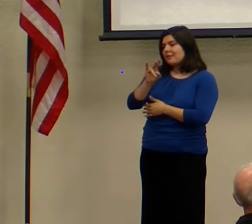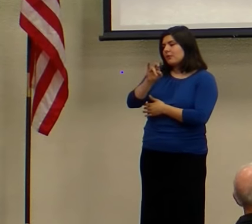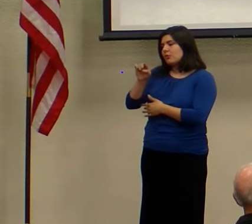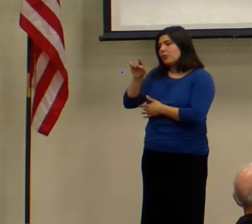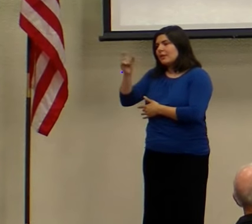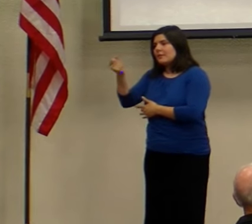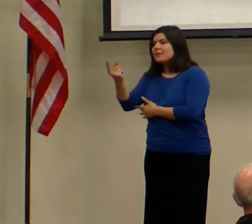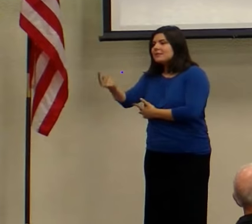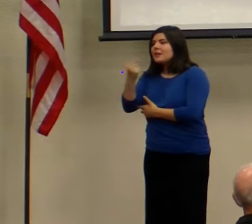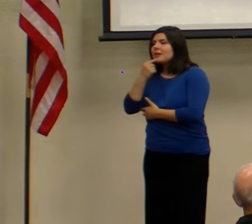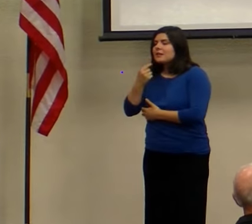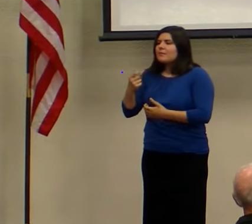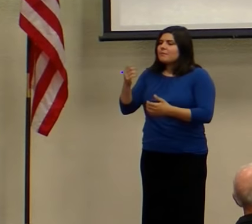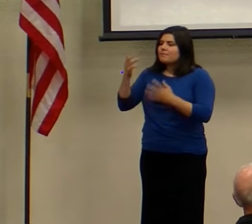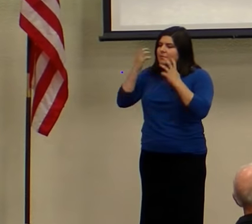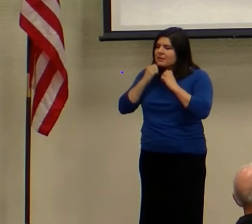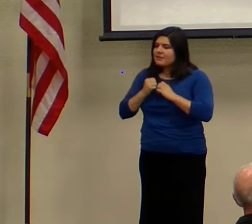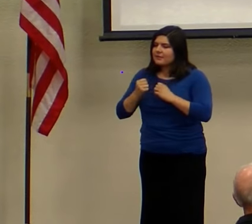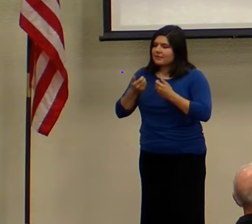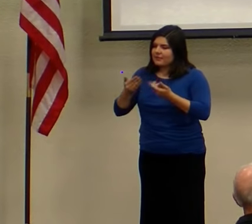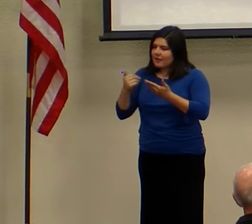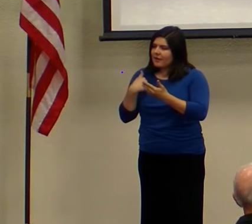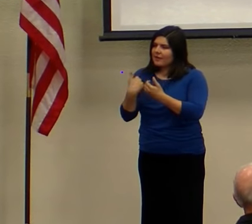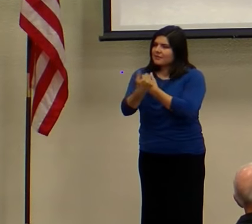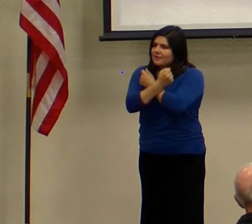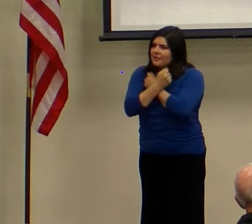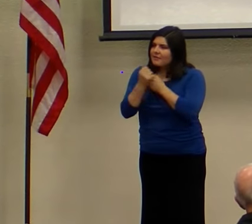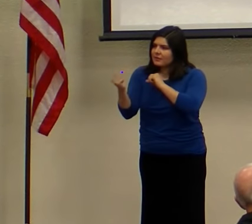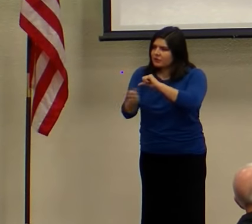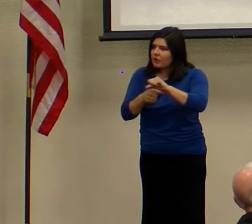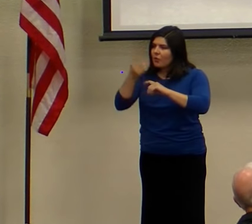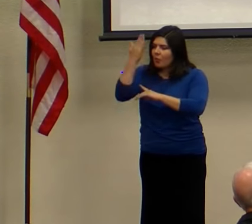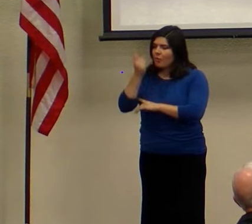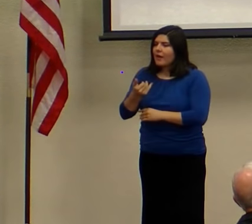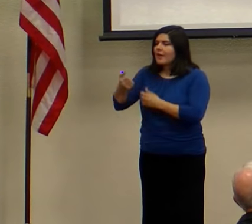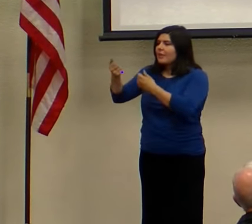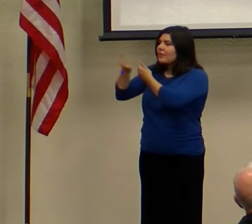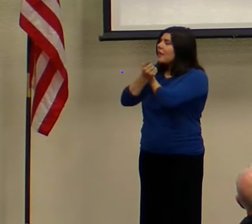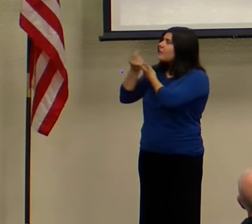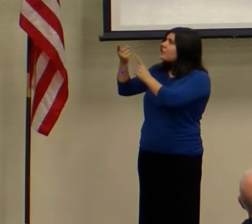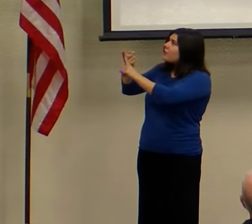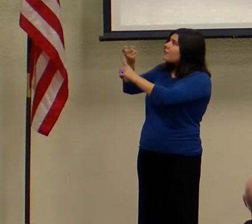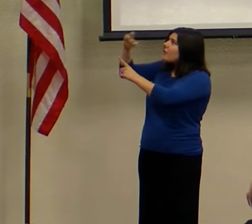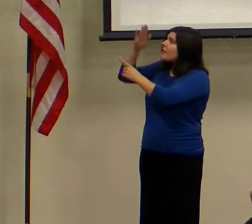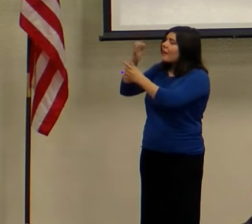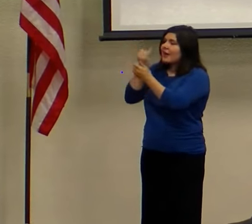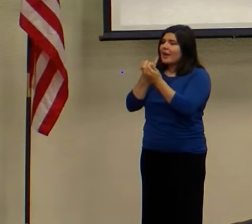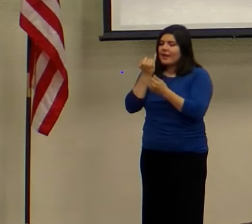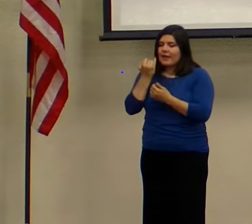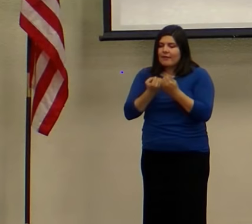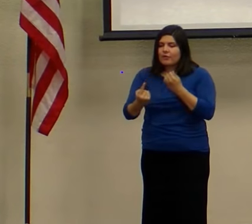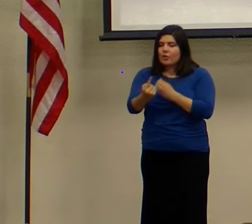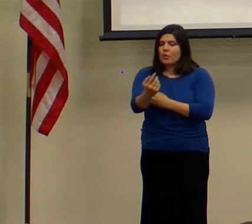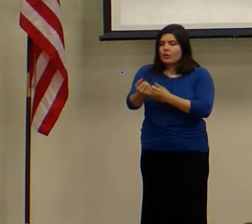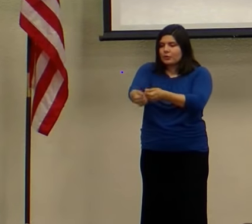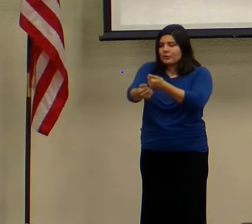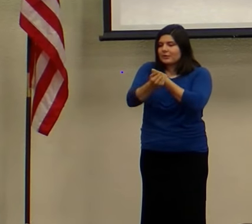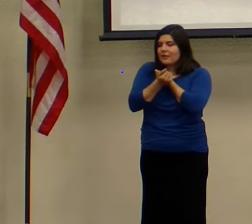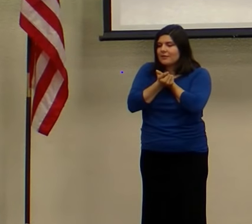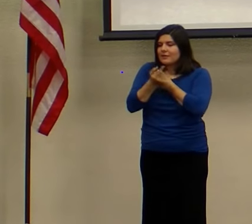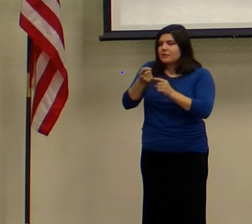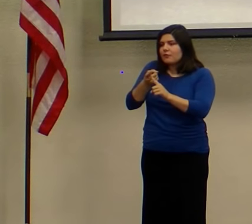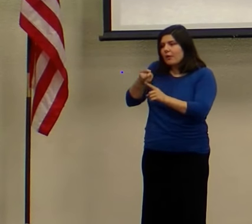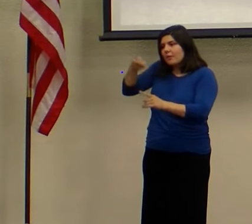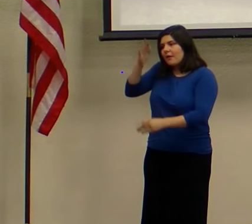let us love one another, for love is from God. And everybody who loves is born of God and knows God.